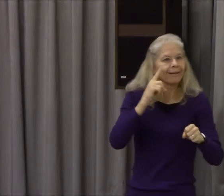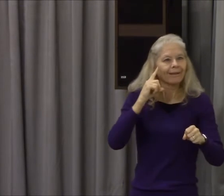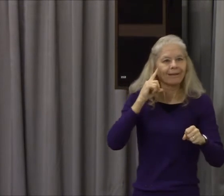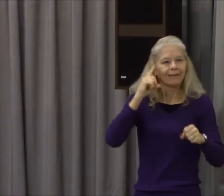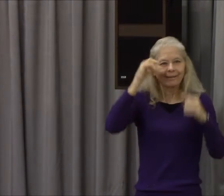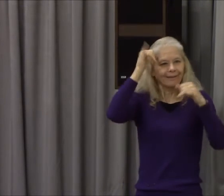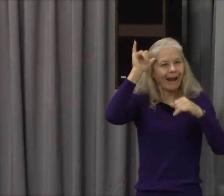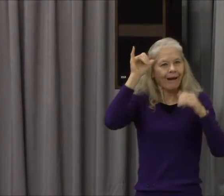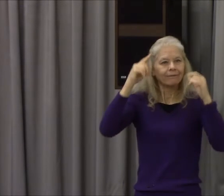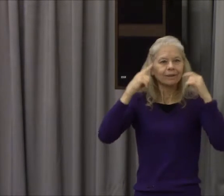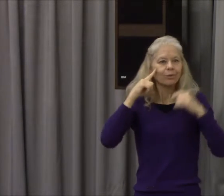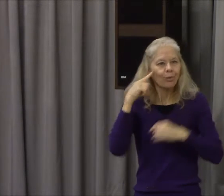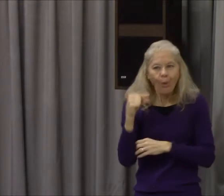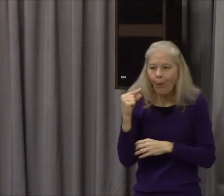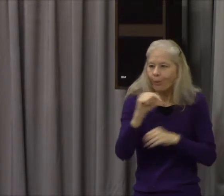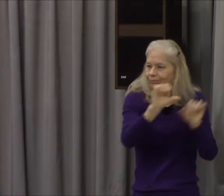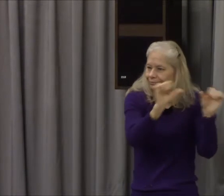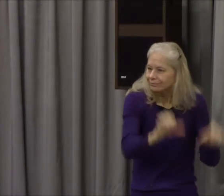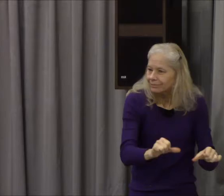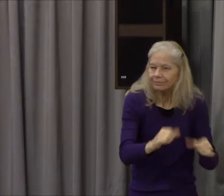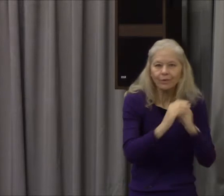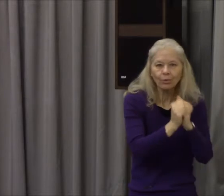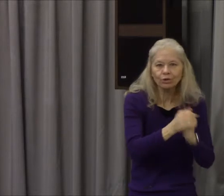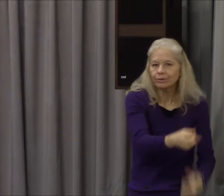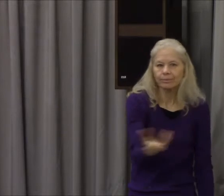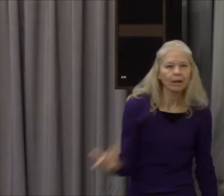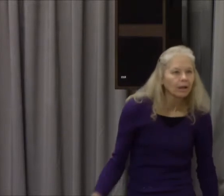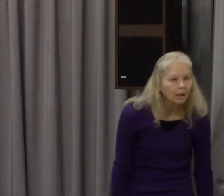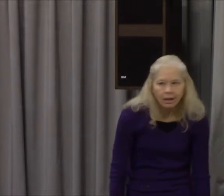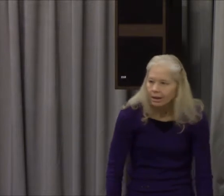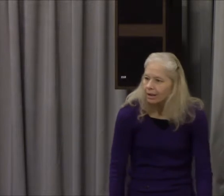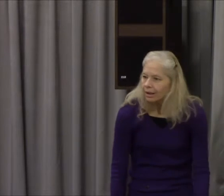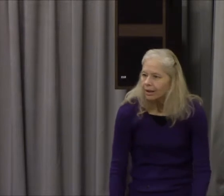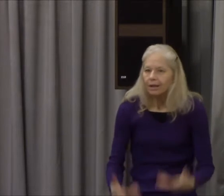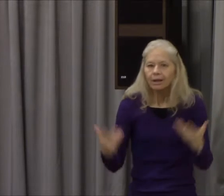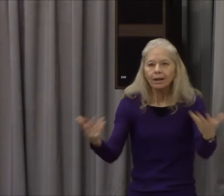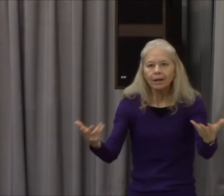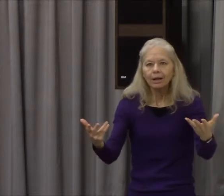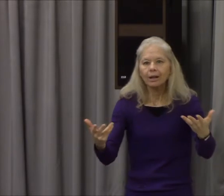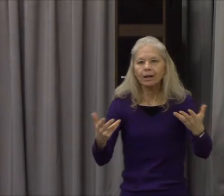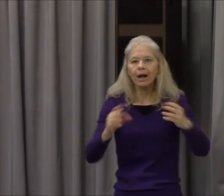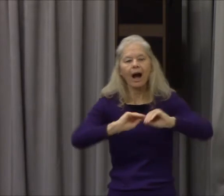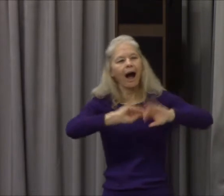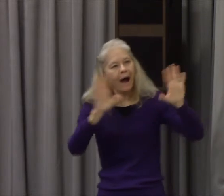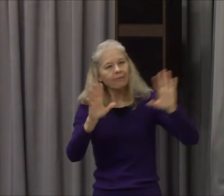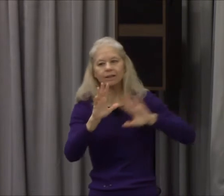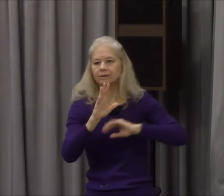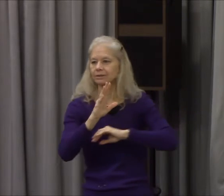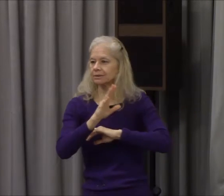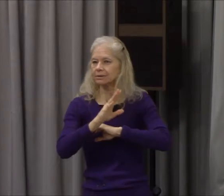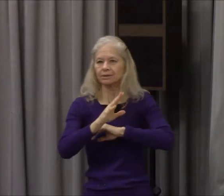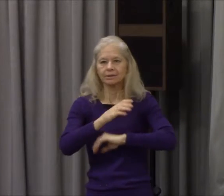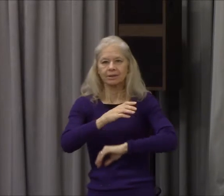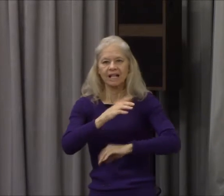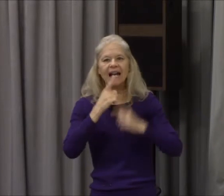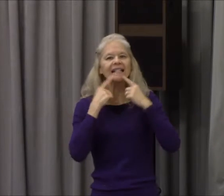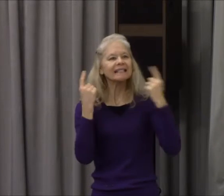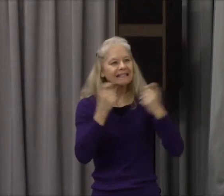the sins of the world future onto him all the sins that ever mankind would ever commit would be put upon Jesus